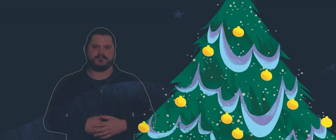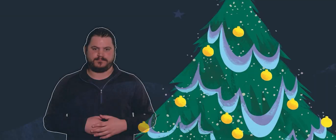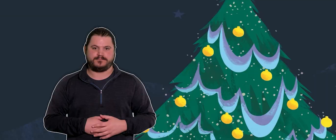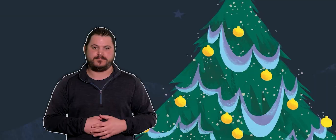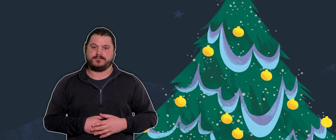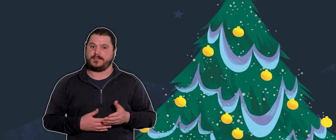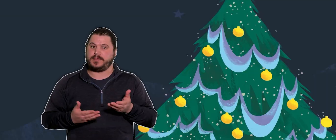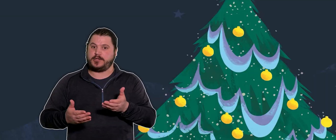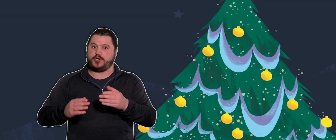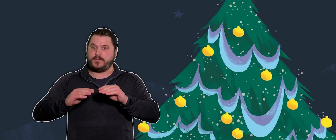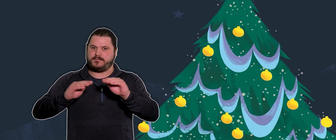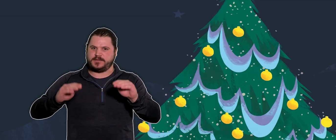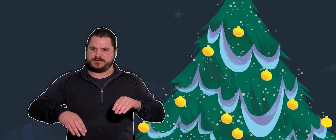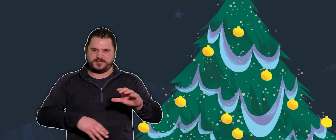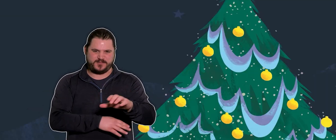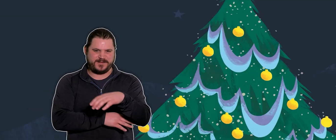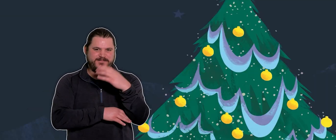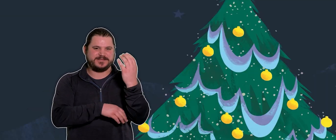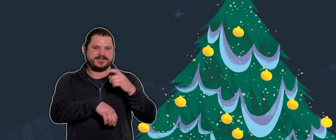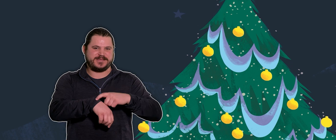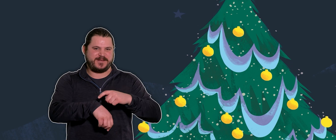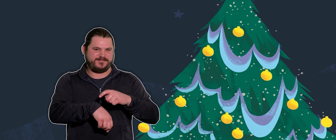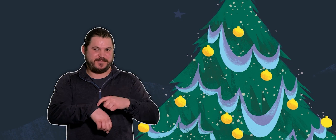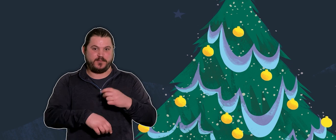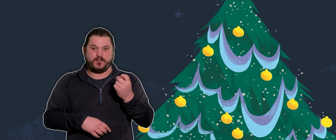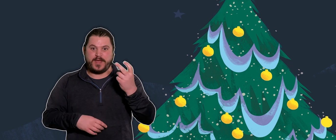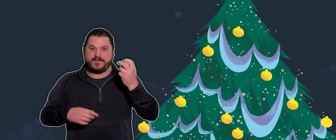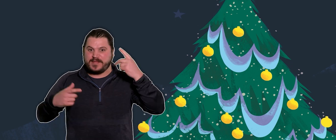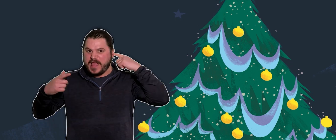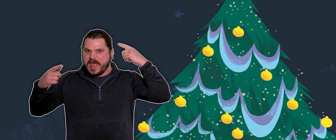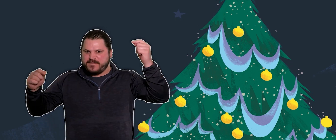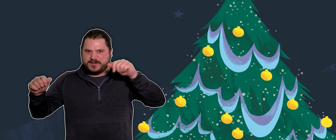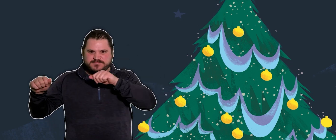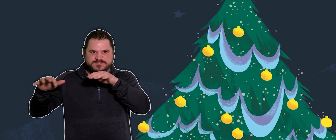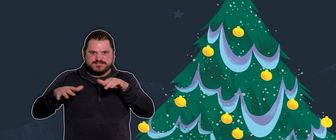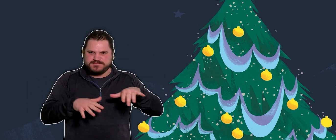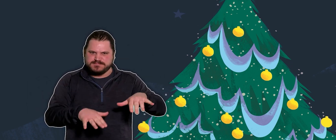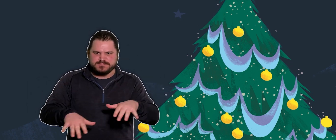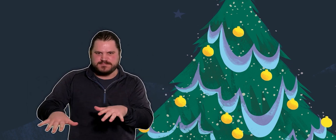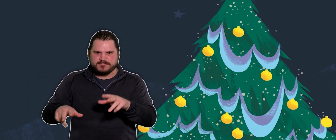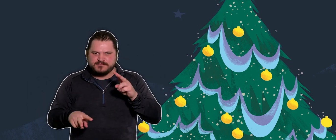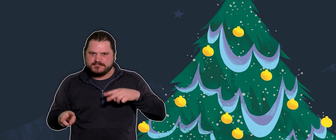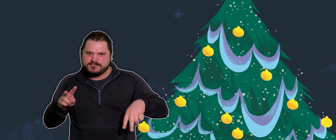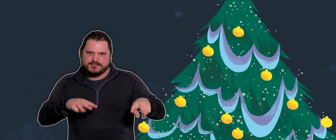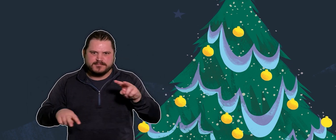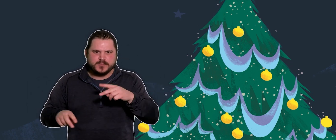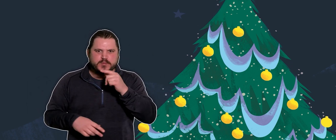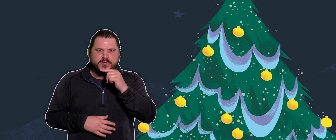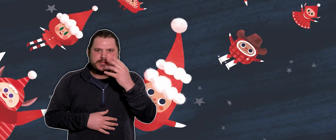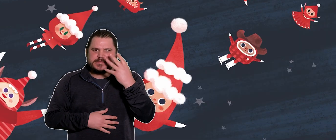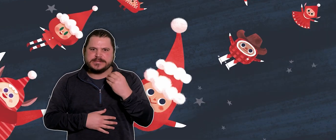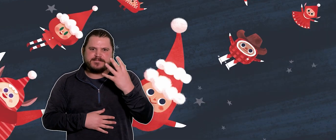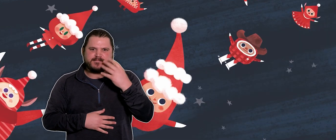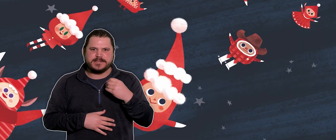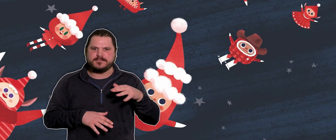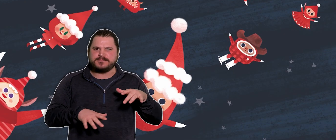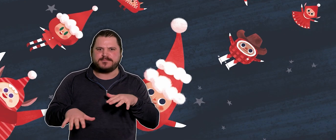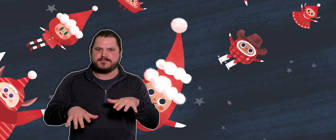T'was Christmas in Montana, and Twelve Elves were sent to see who was sleeping. Away